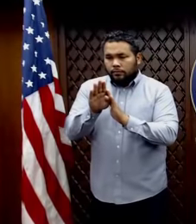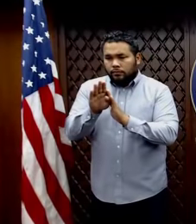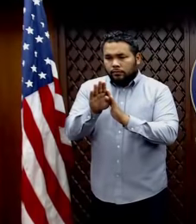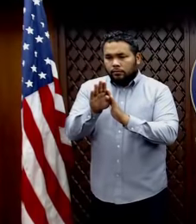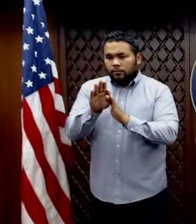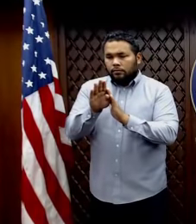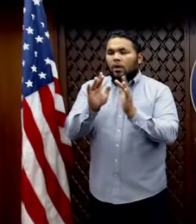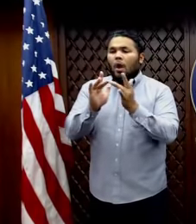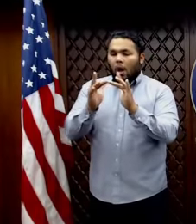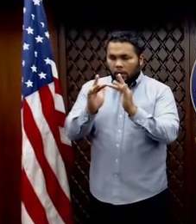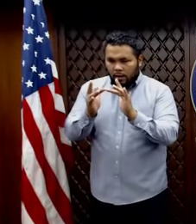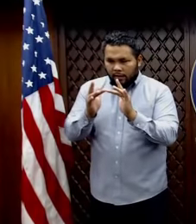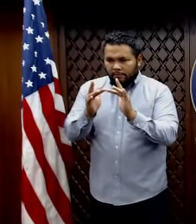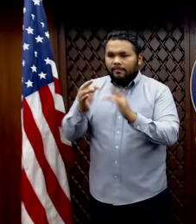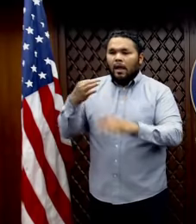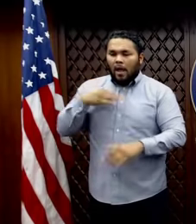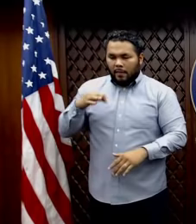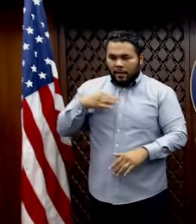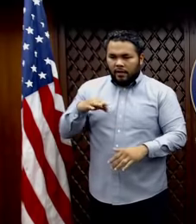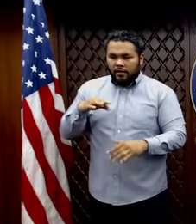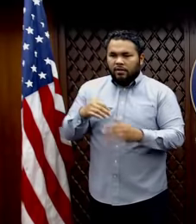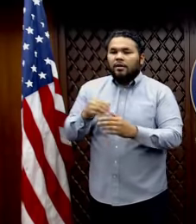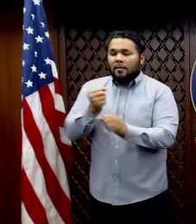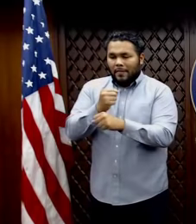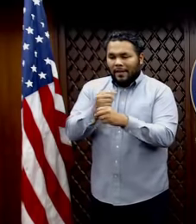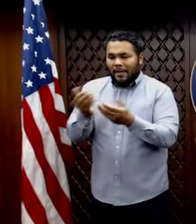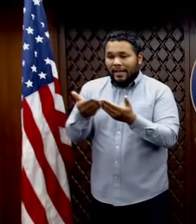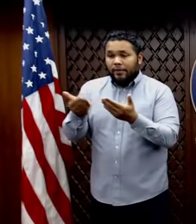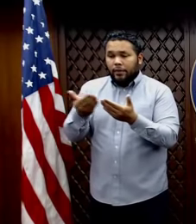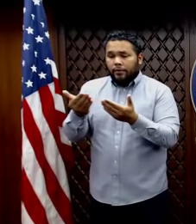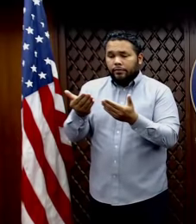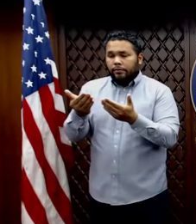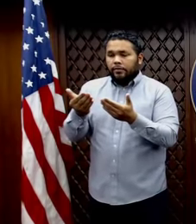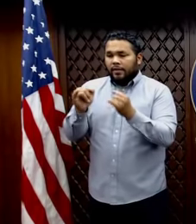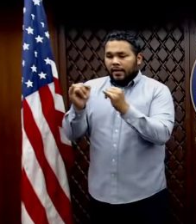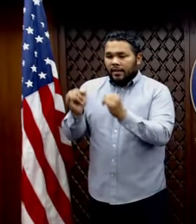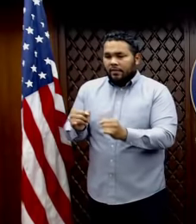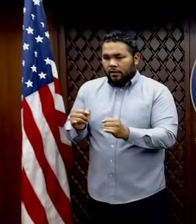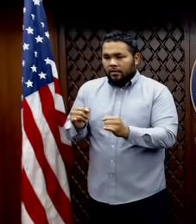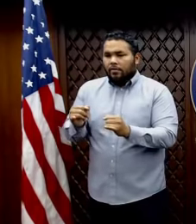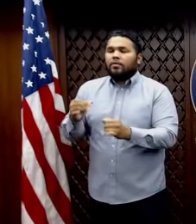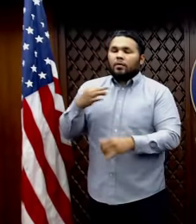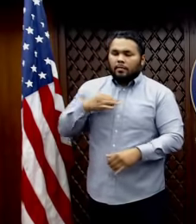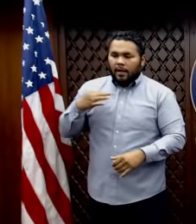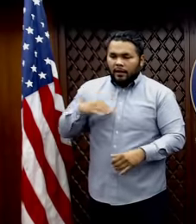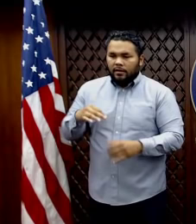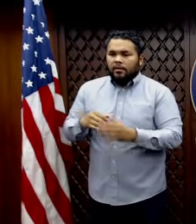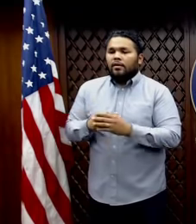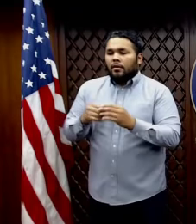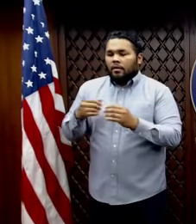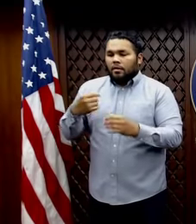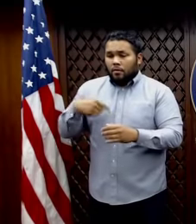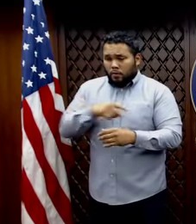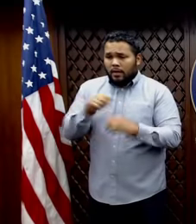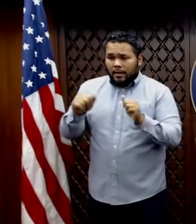online, uh, application that would make it easier for individuals to apply so we can also